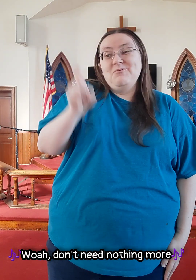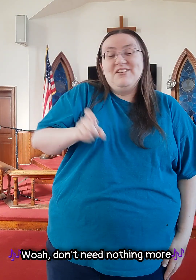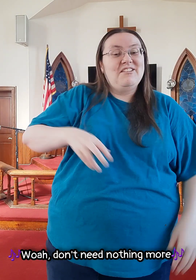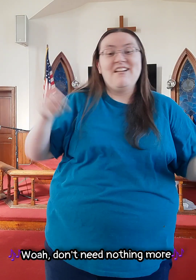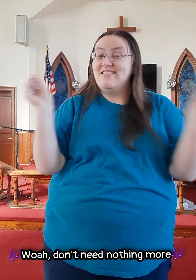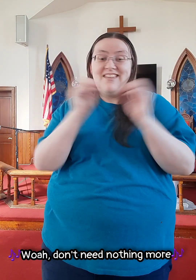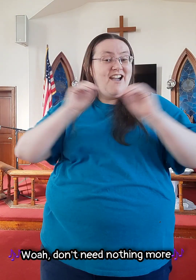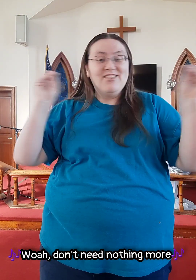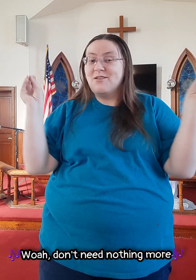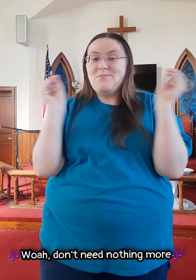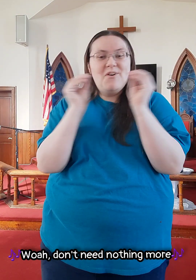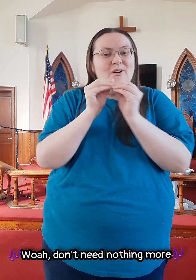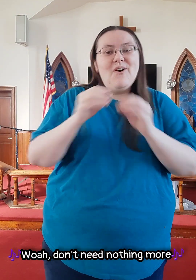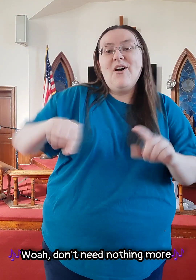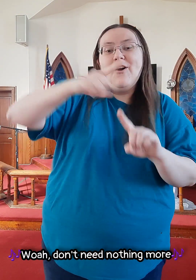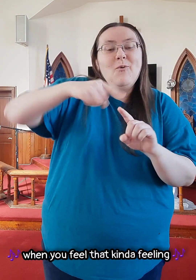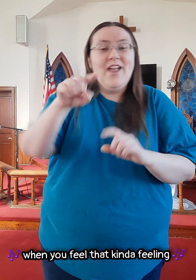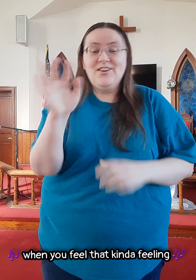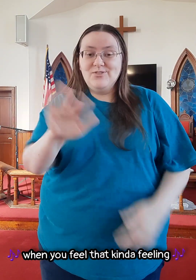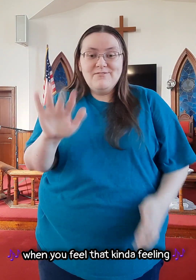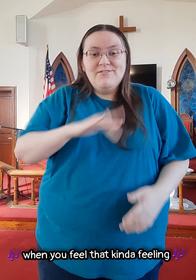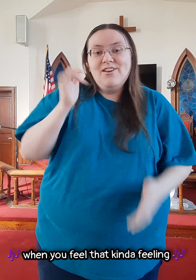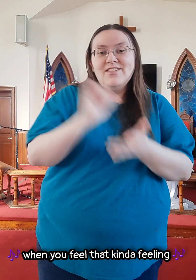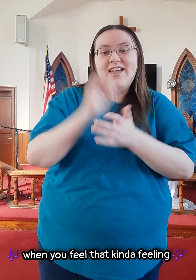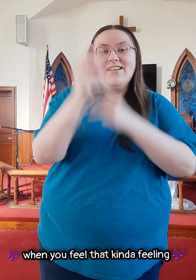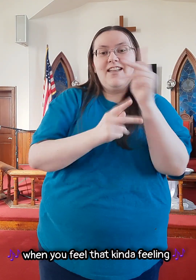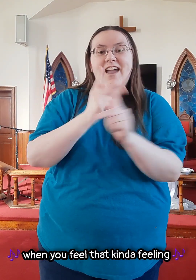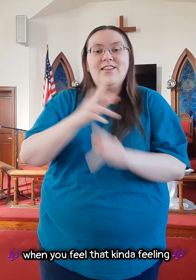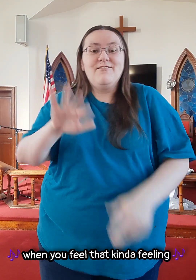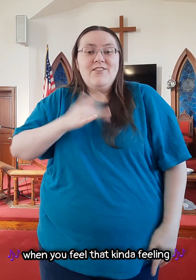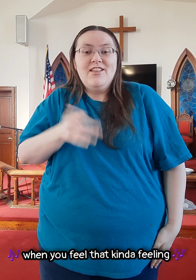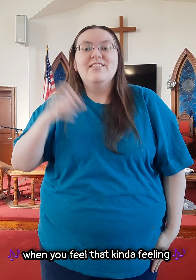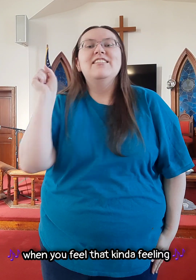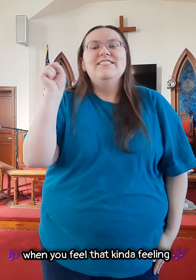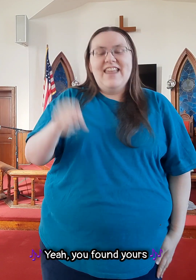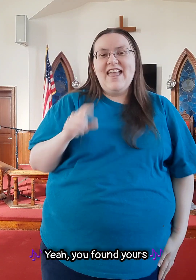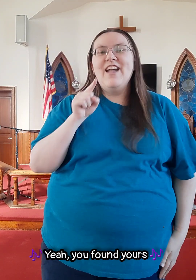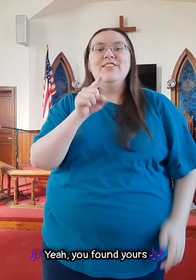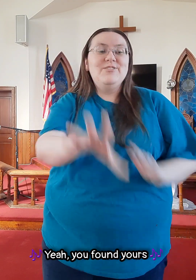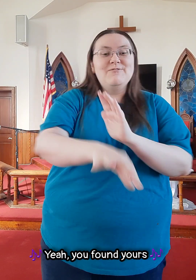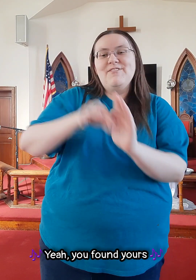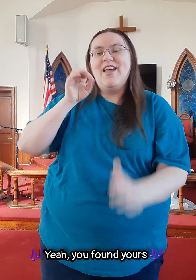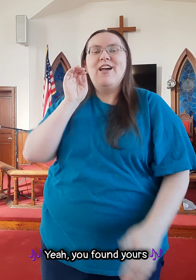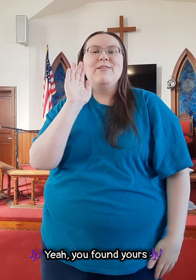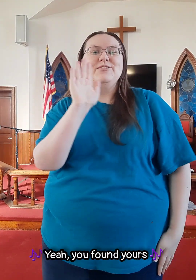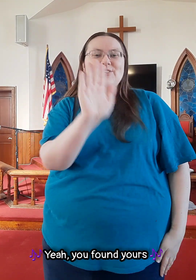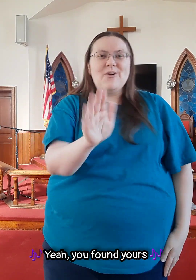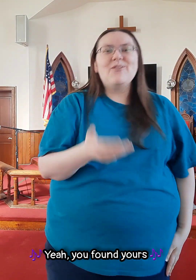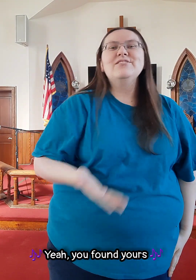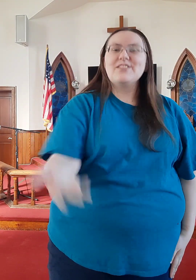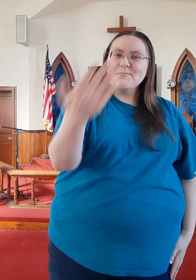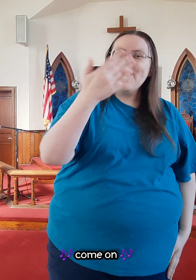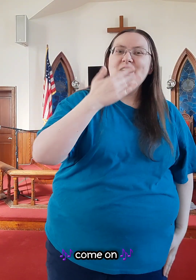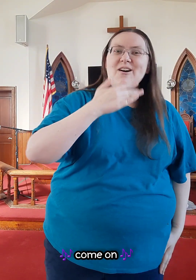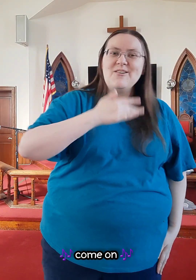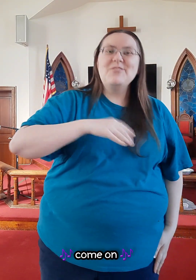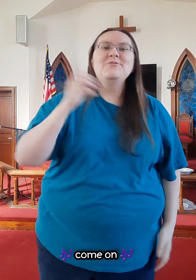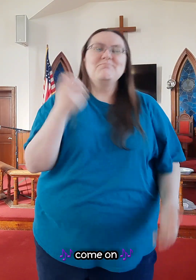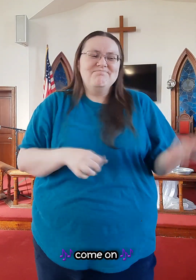Way When you feel that kind of feeling, yeah, you found yours Come on